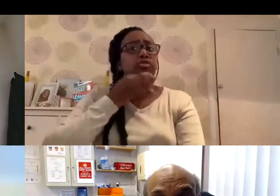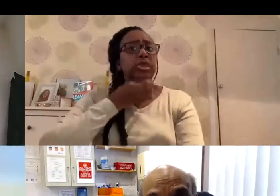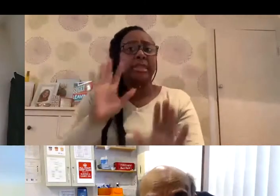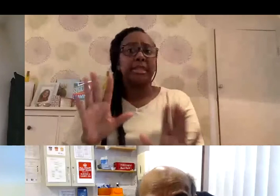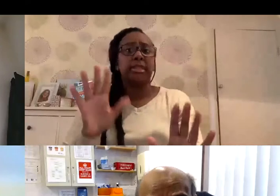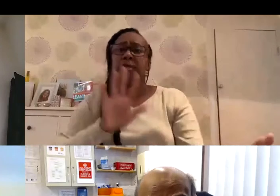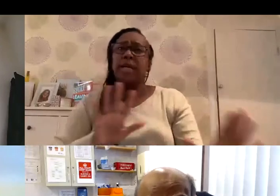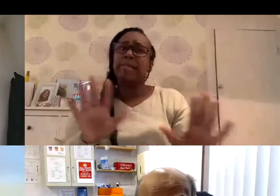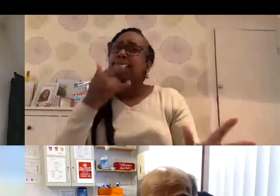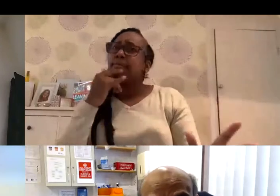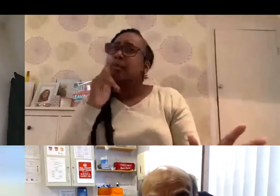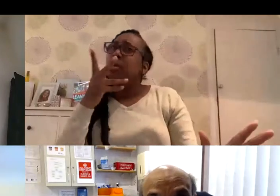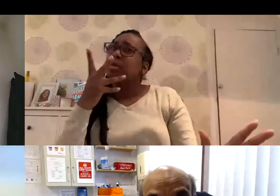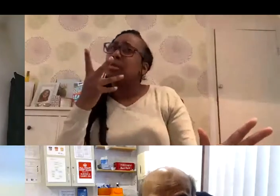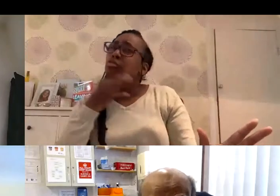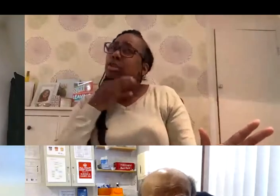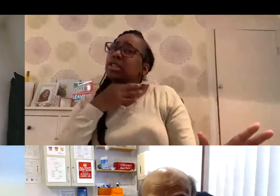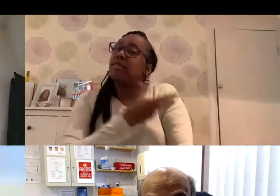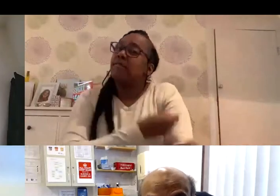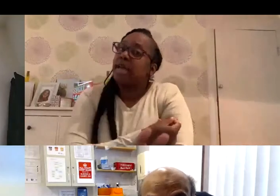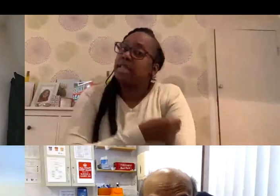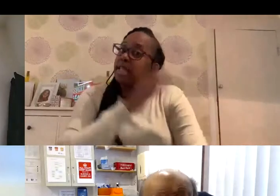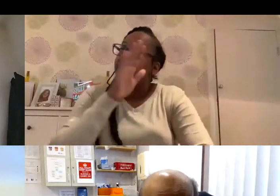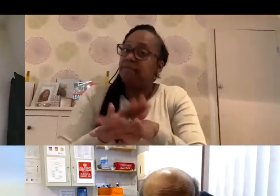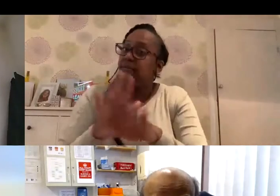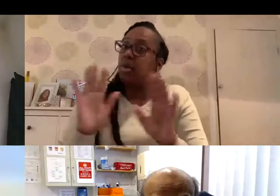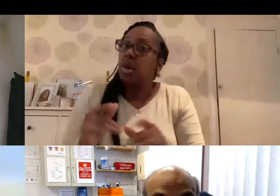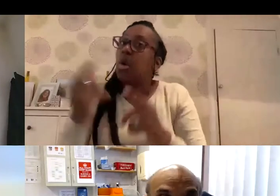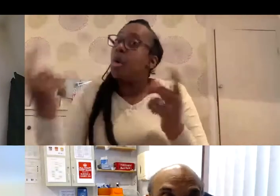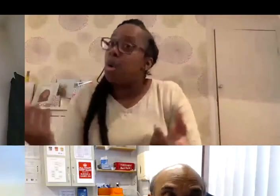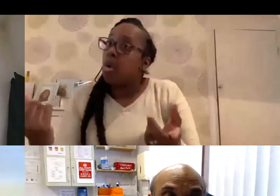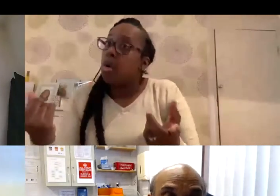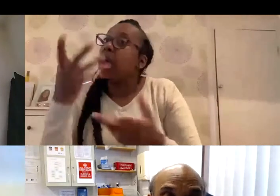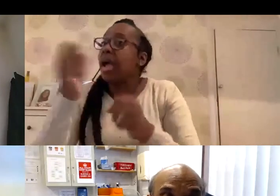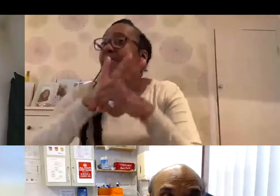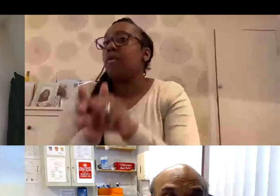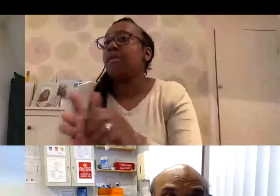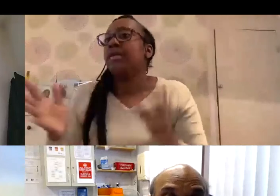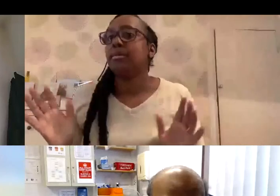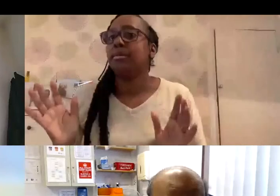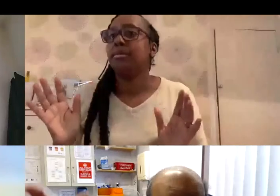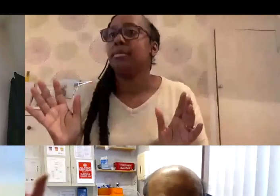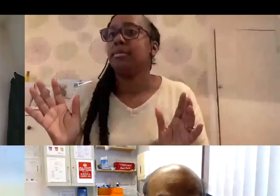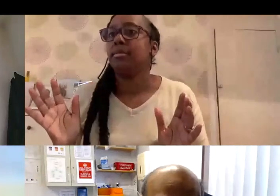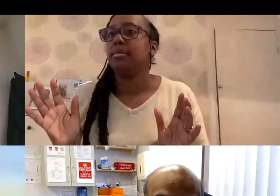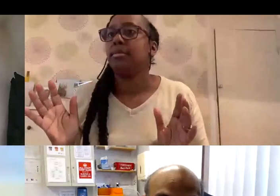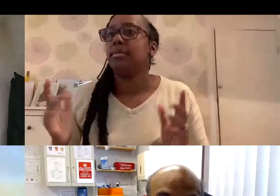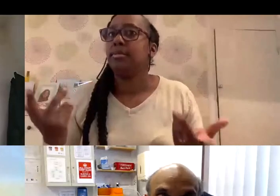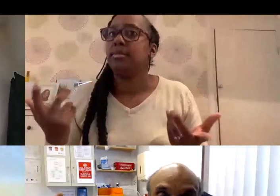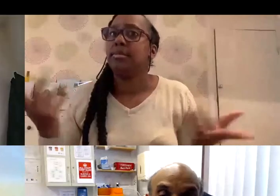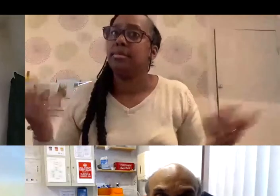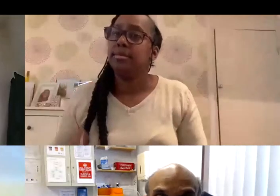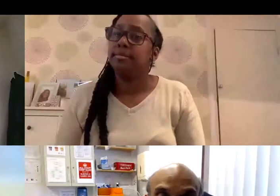chancing COVID-19 vaccine in its full form or meeting the virus in its full